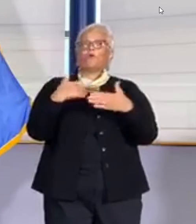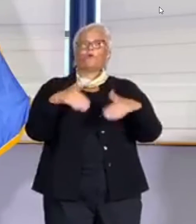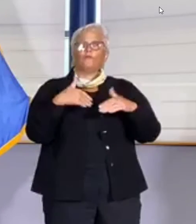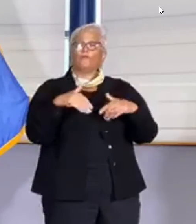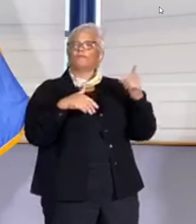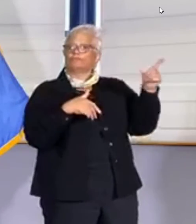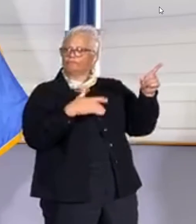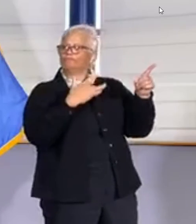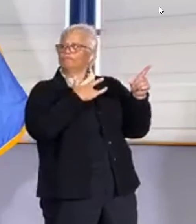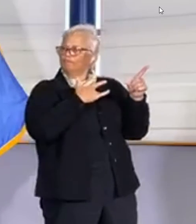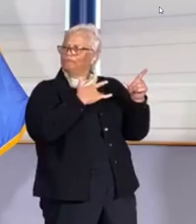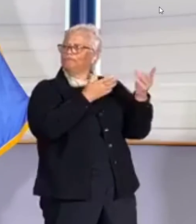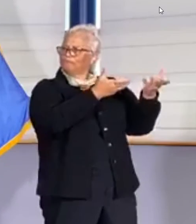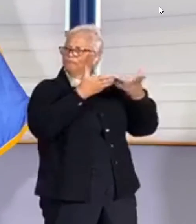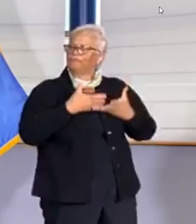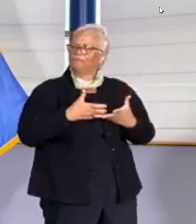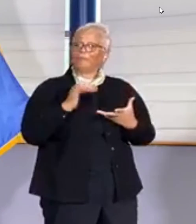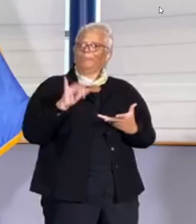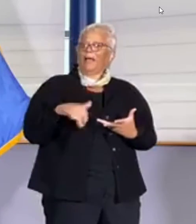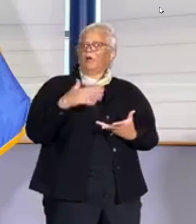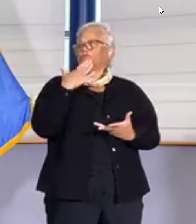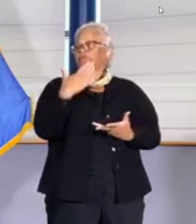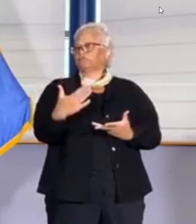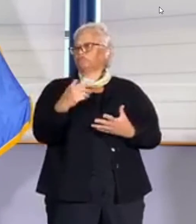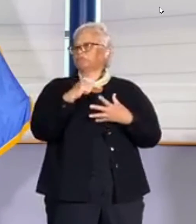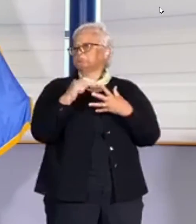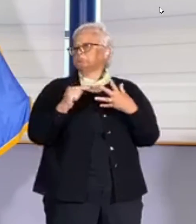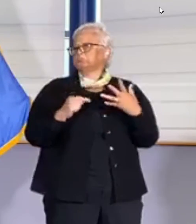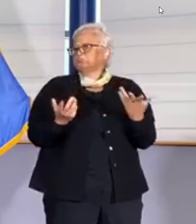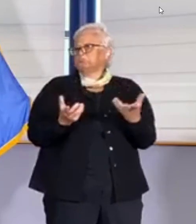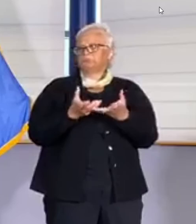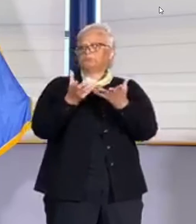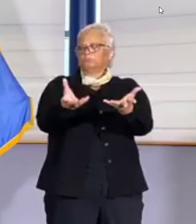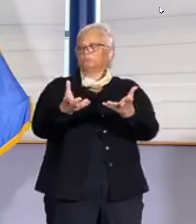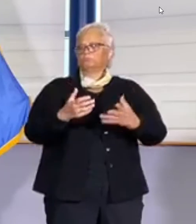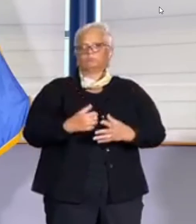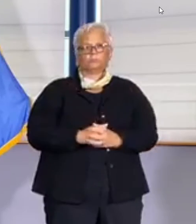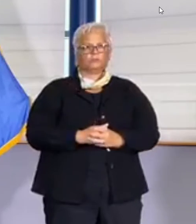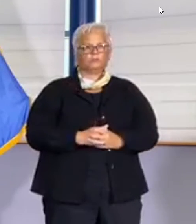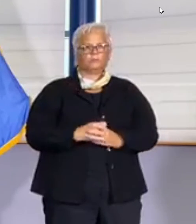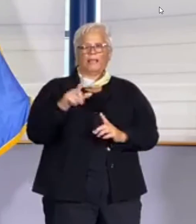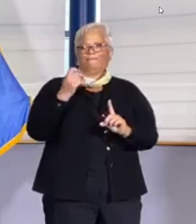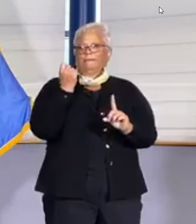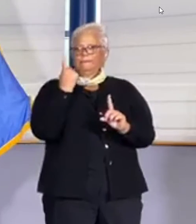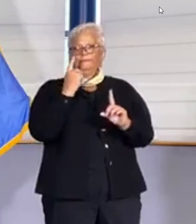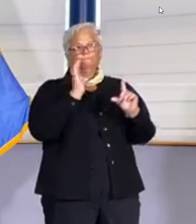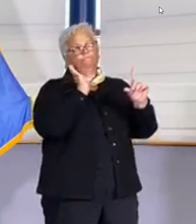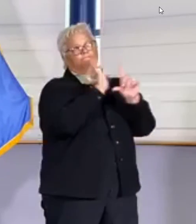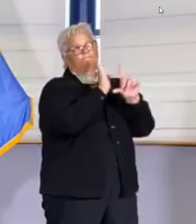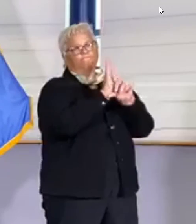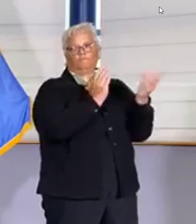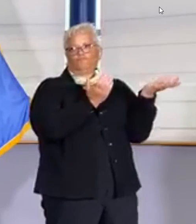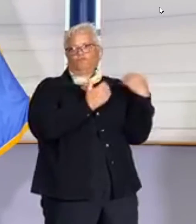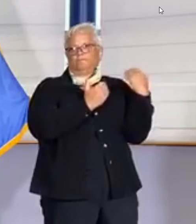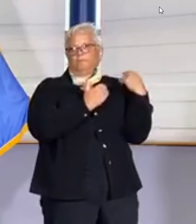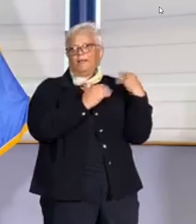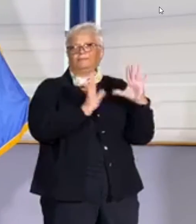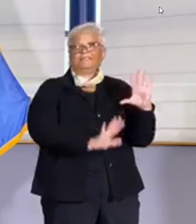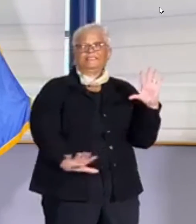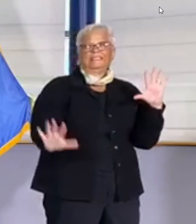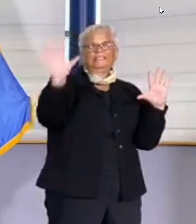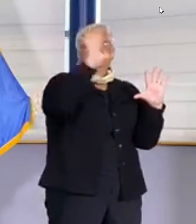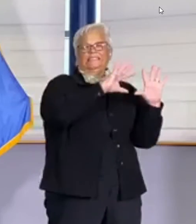helpful as commissioner Keith mentioned with our downtown coordinating council funding with the health department's communications funding.